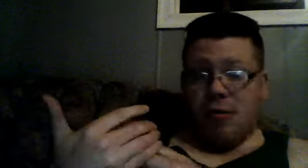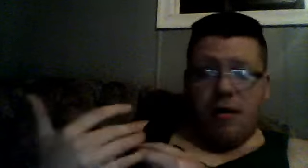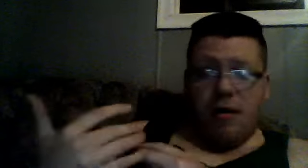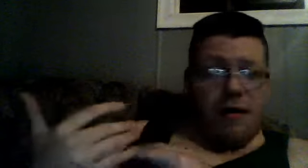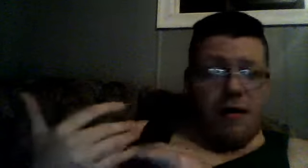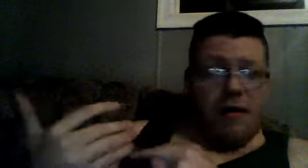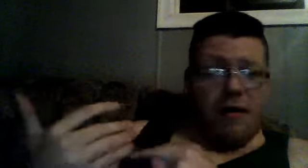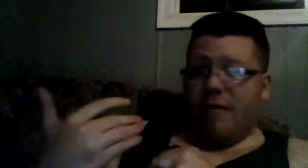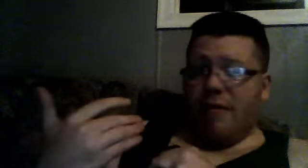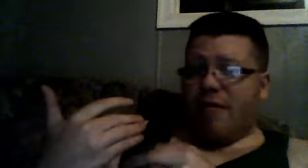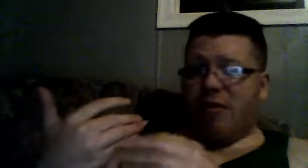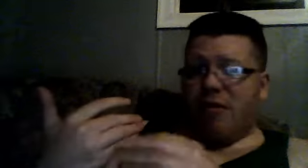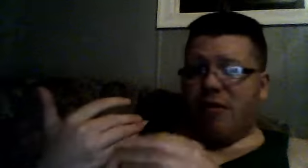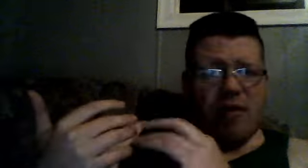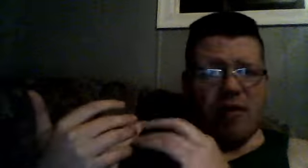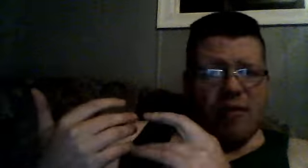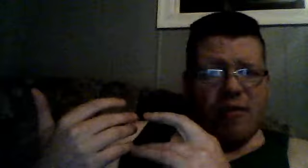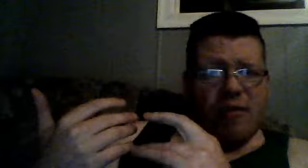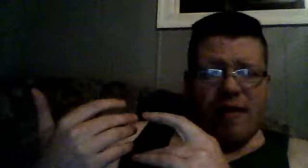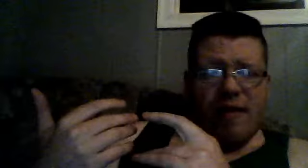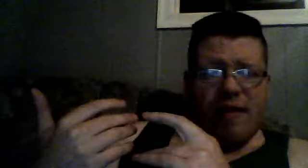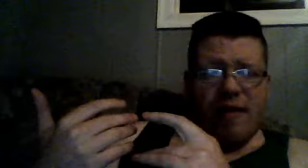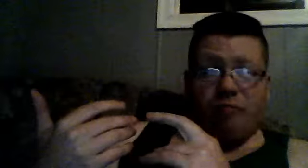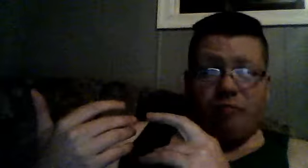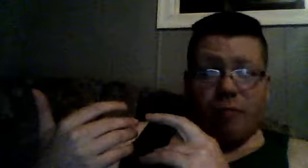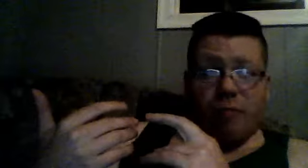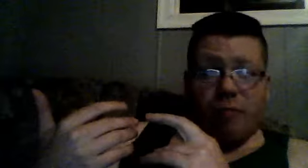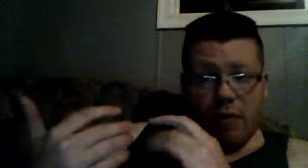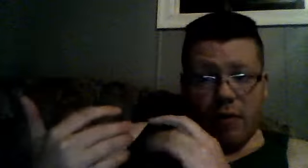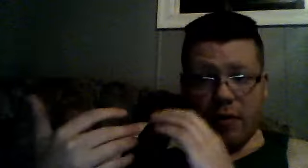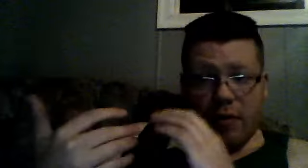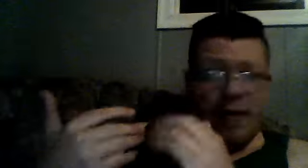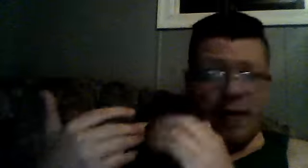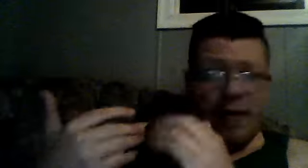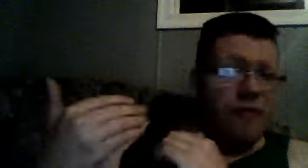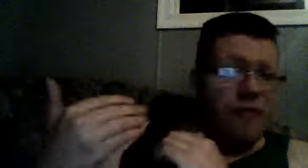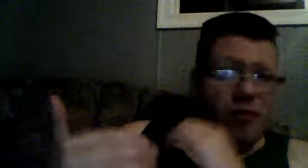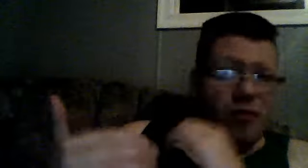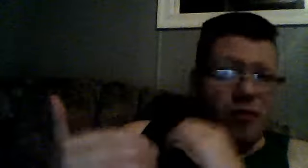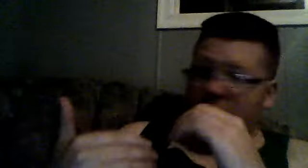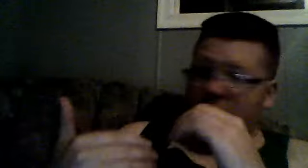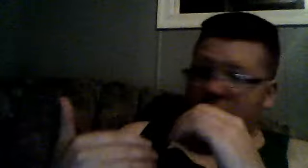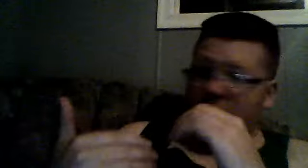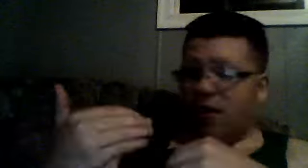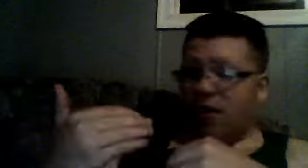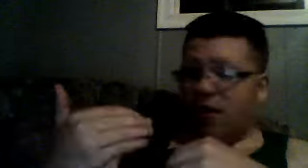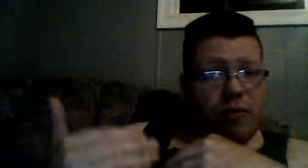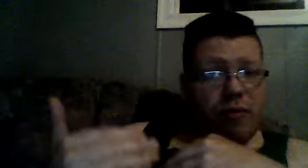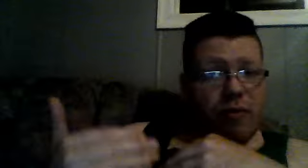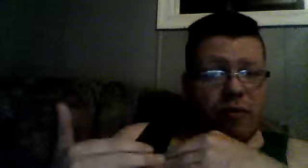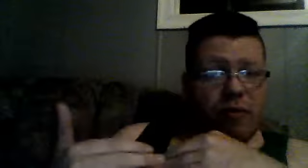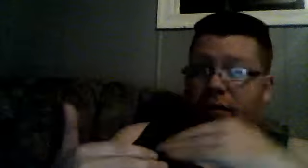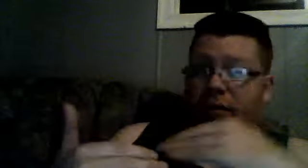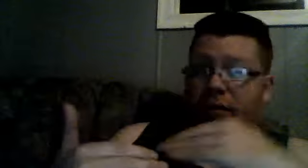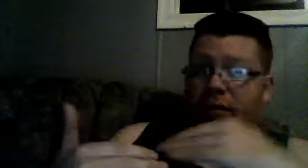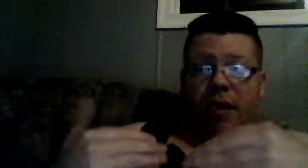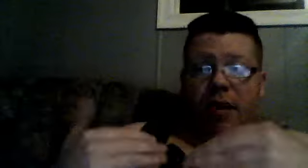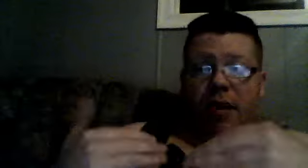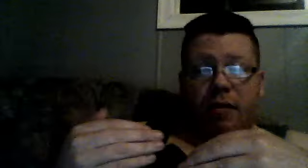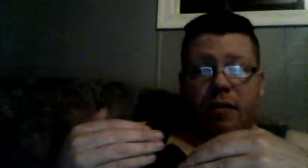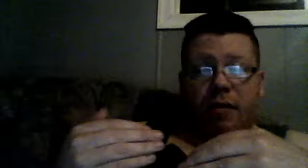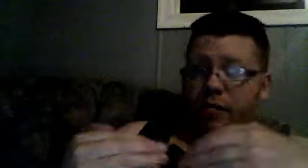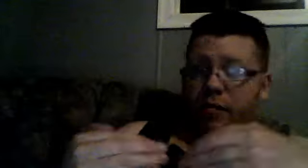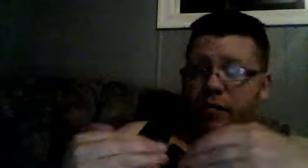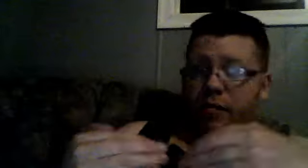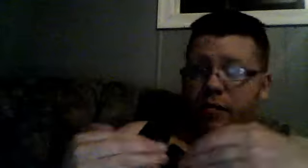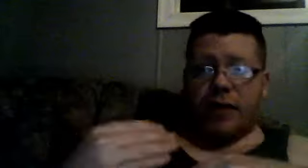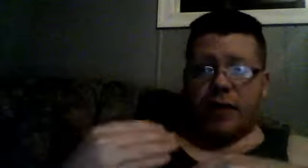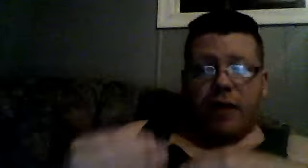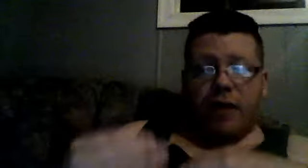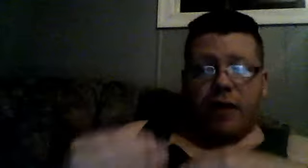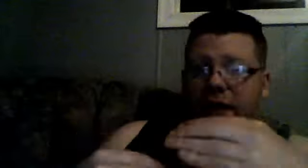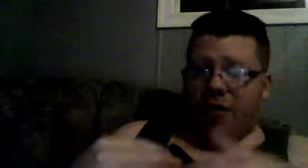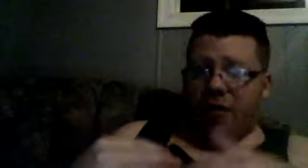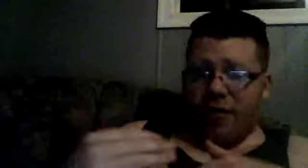some of the characters we've seen in, these different versions of, of, of, of the characters,